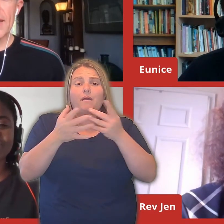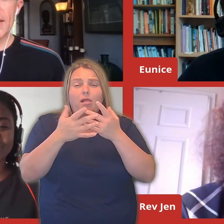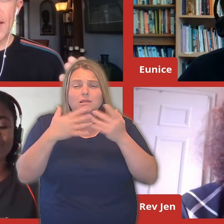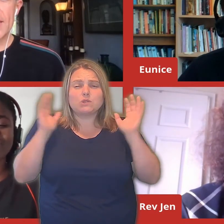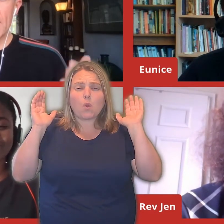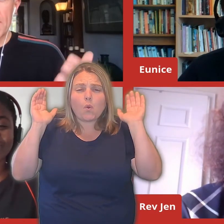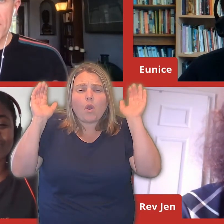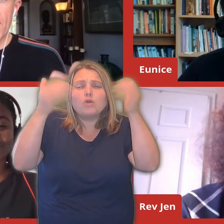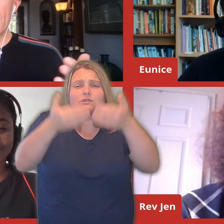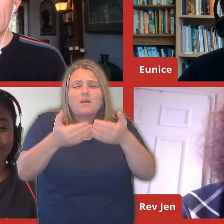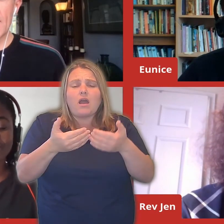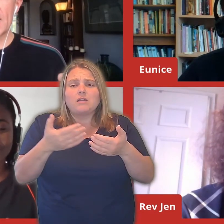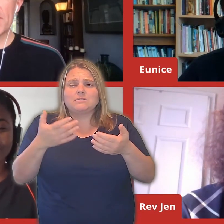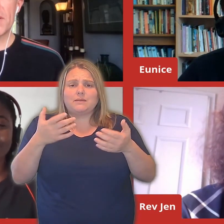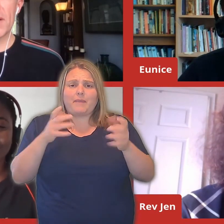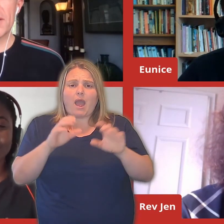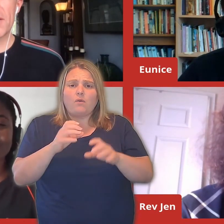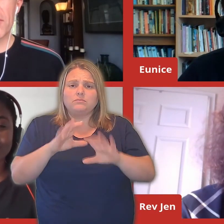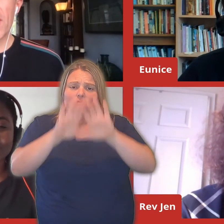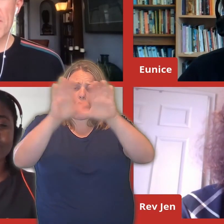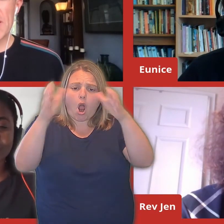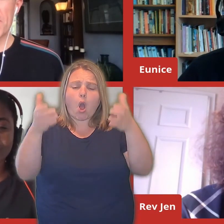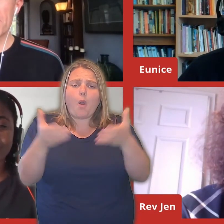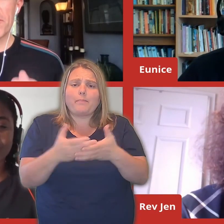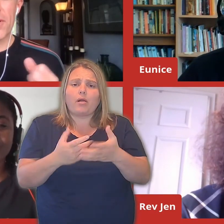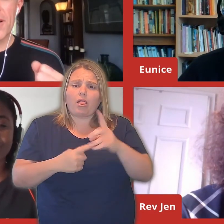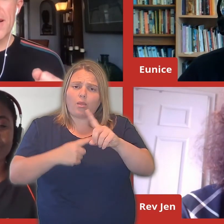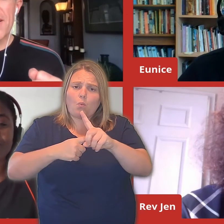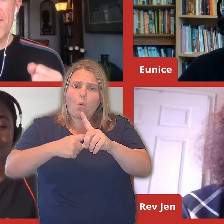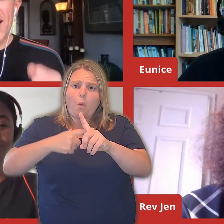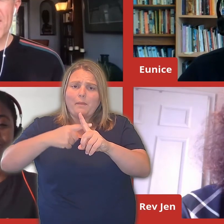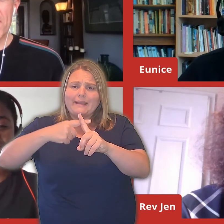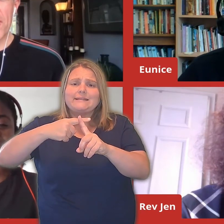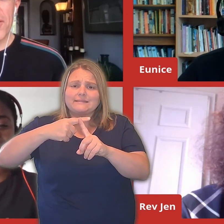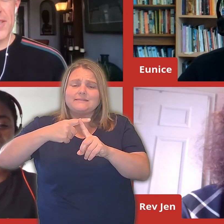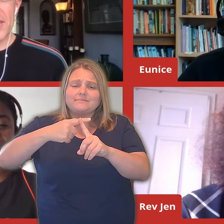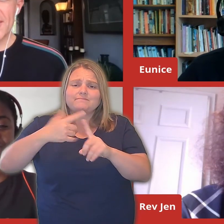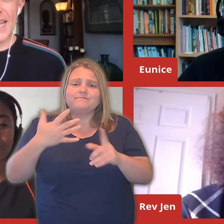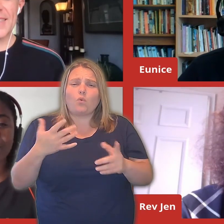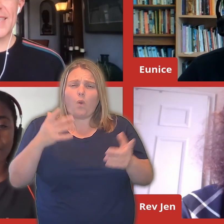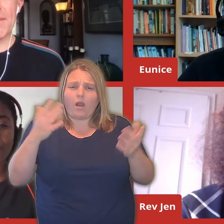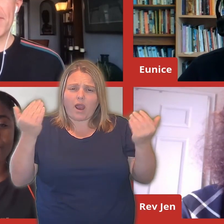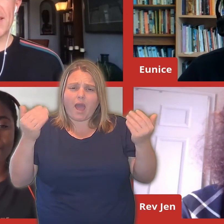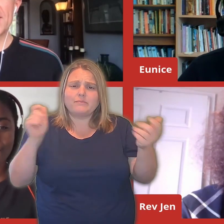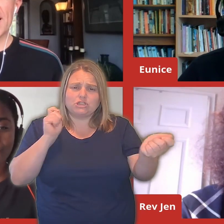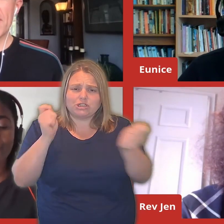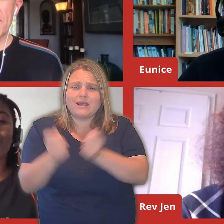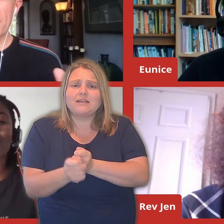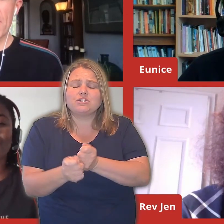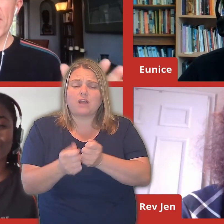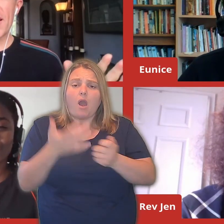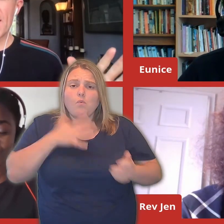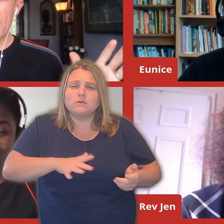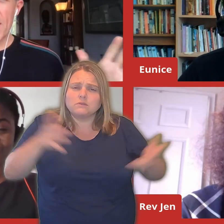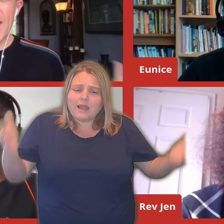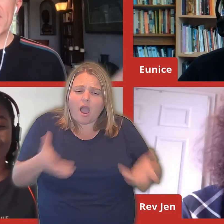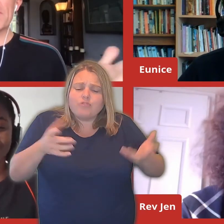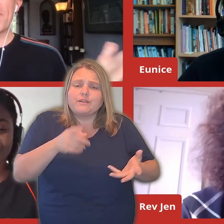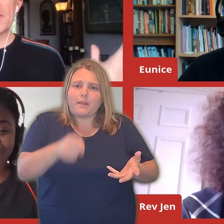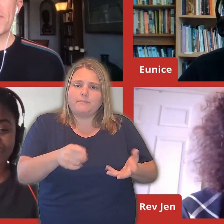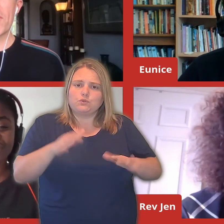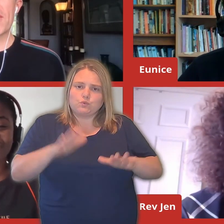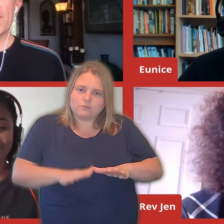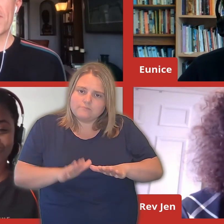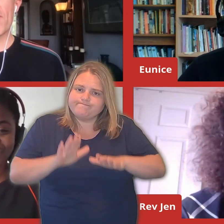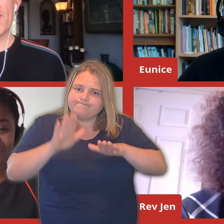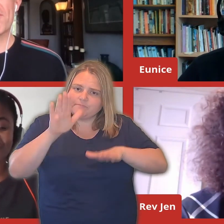that leads them into faith and leads them into justice. So young people who are finding the courage to take a step, I want to lift